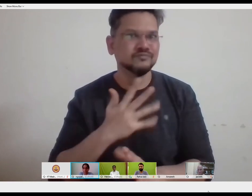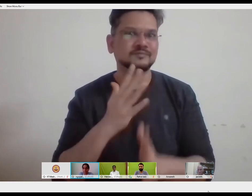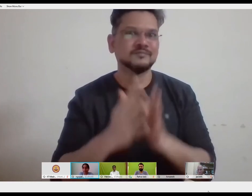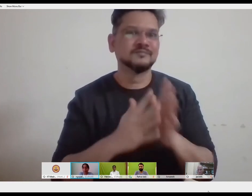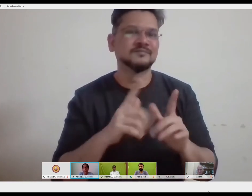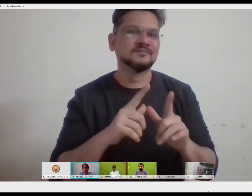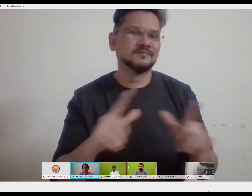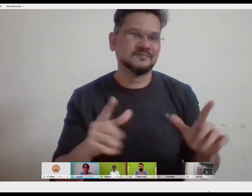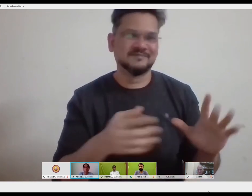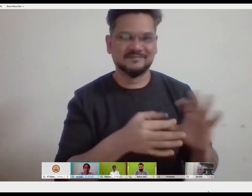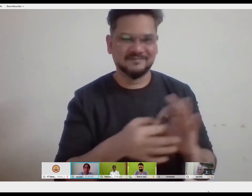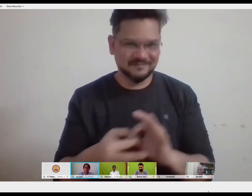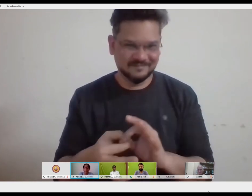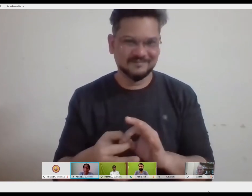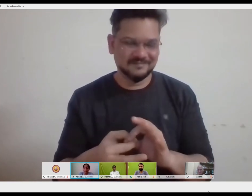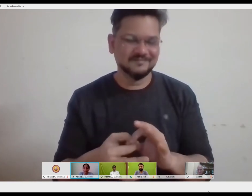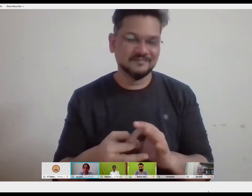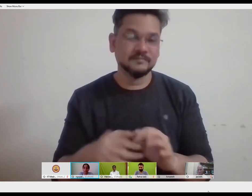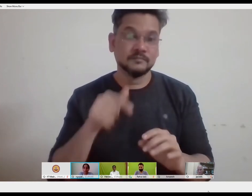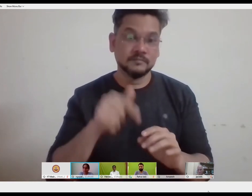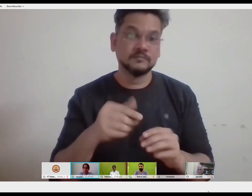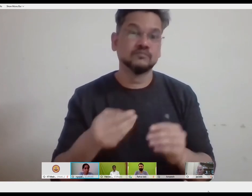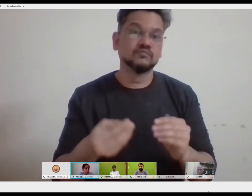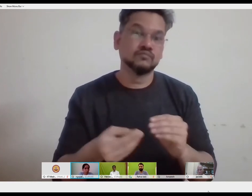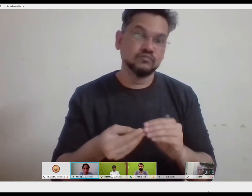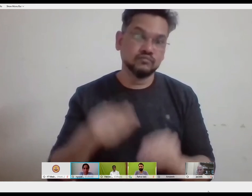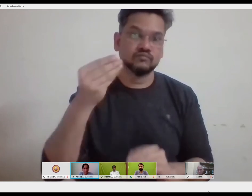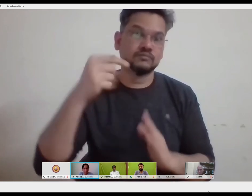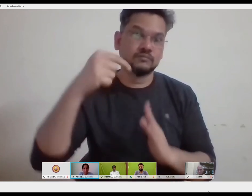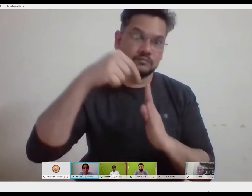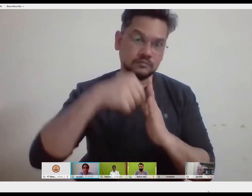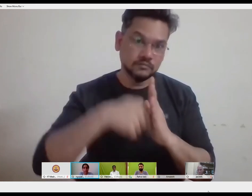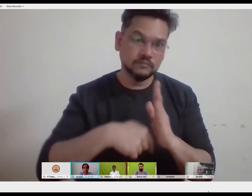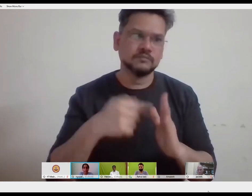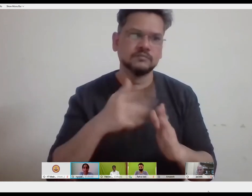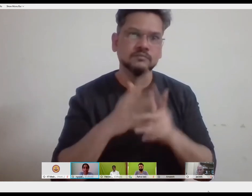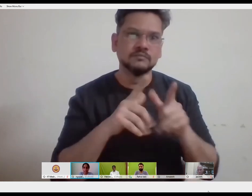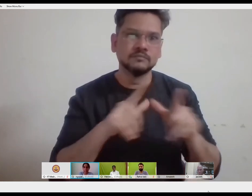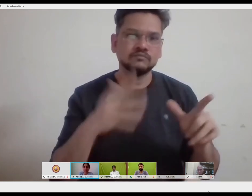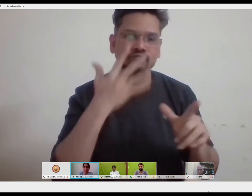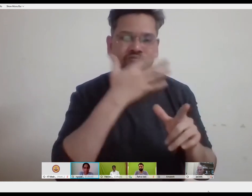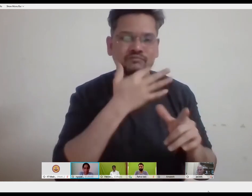detail about what are the different, the beauty of the language. And is it complete?